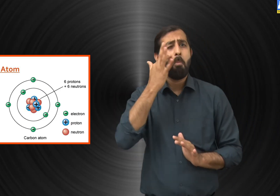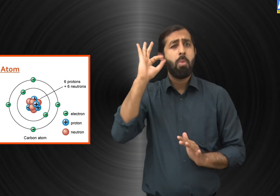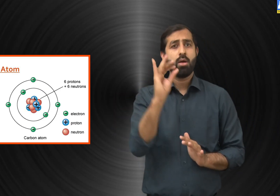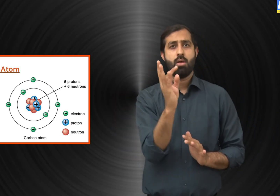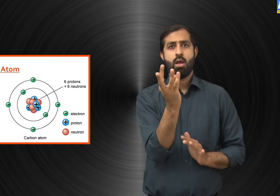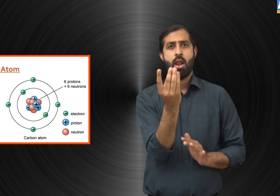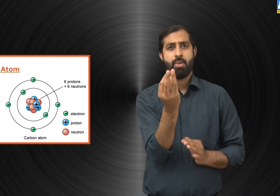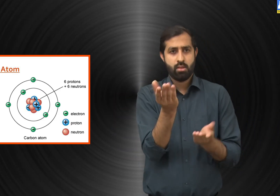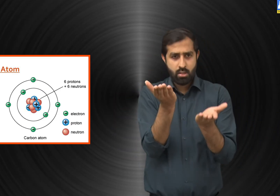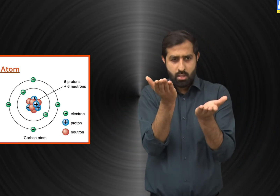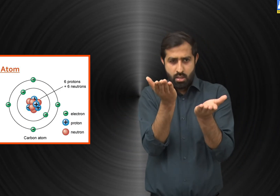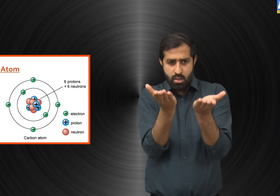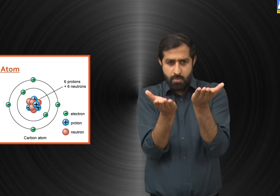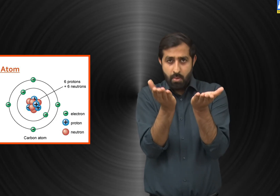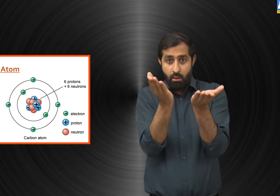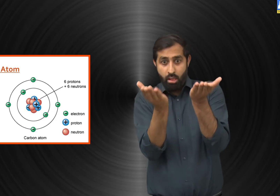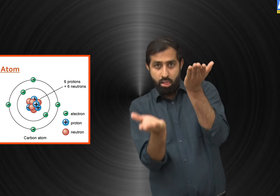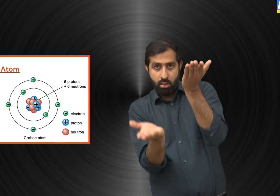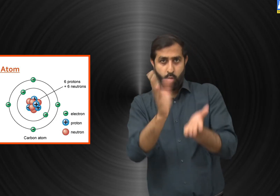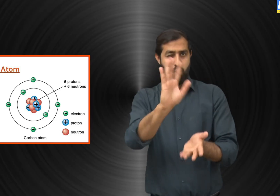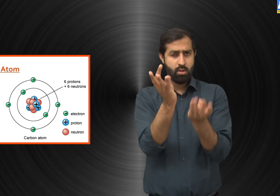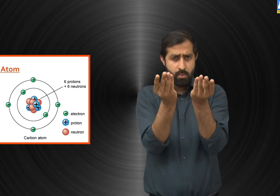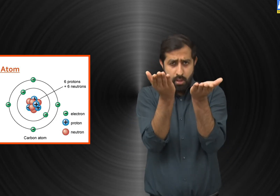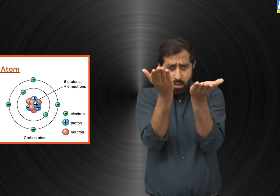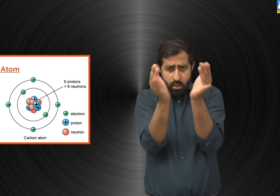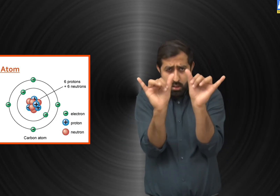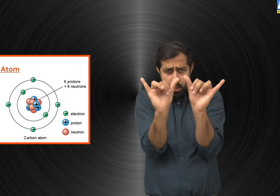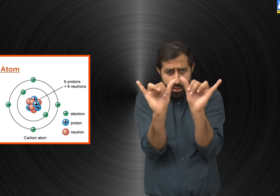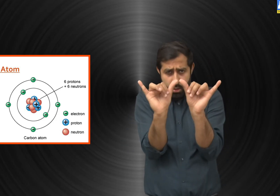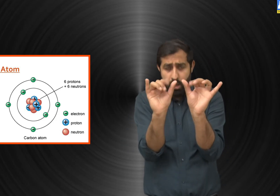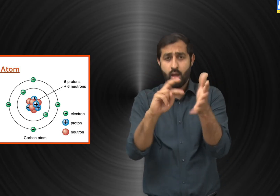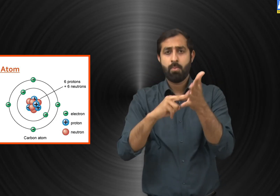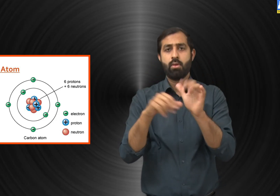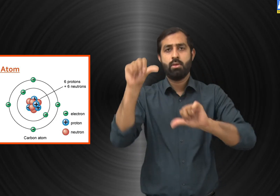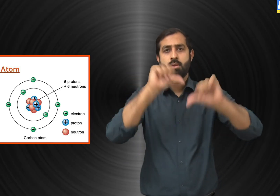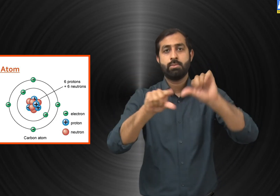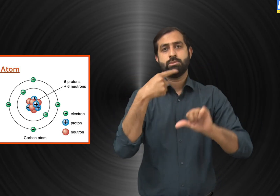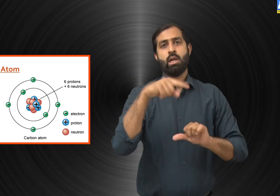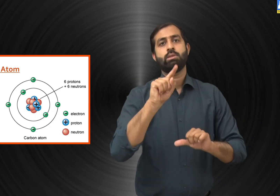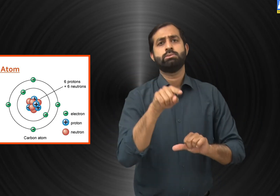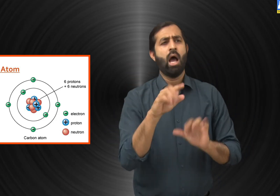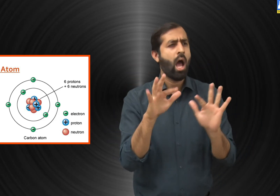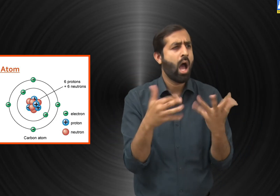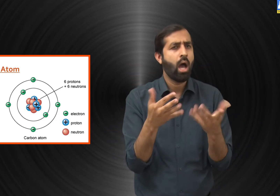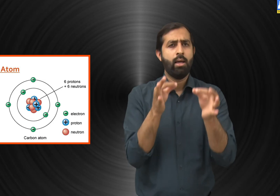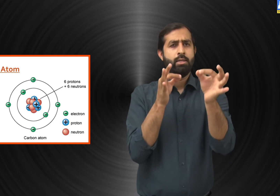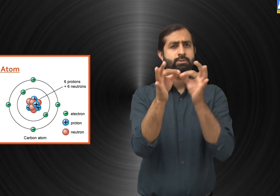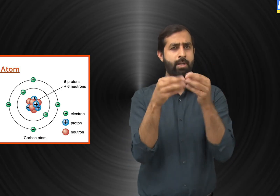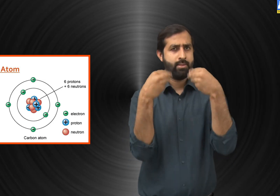In a chemical reaction, the balance between positive and negative charge of the elements is important.